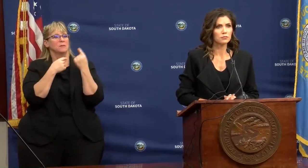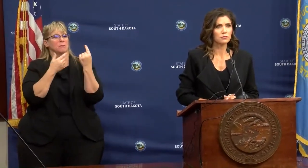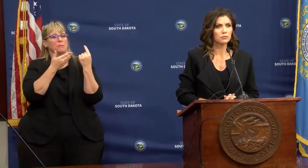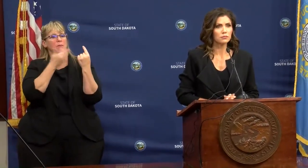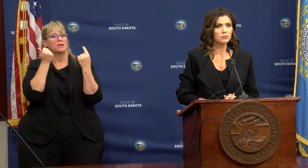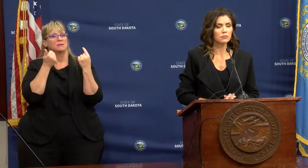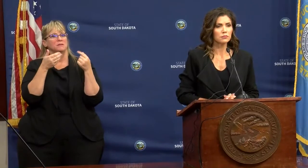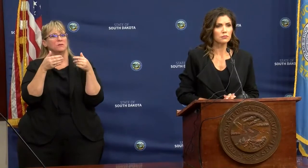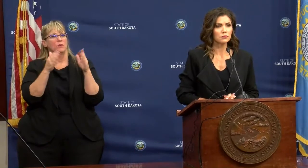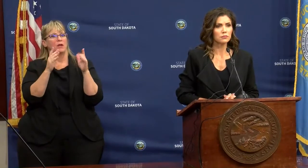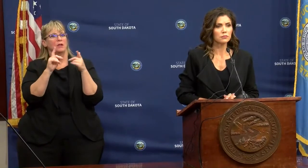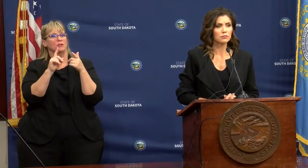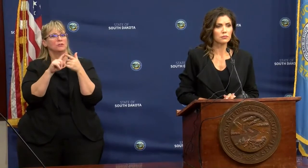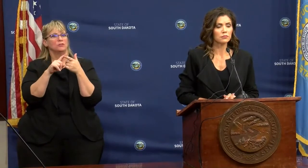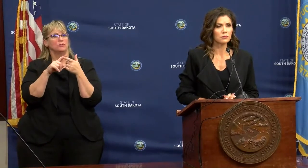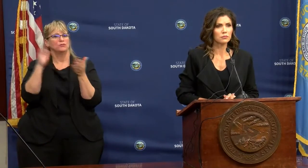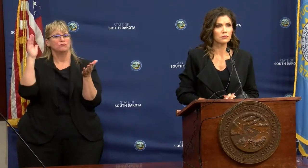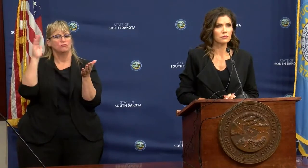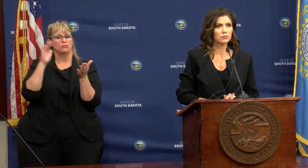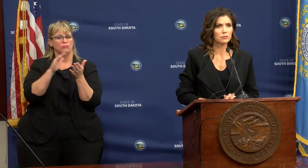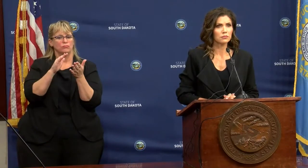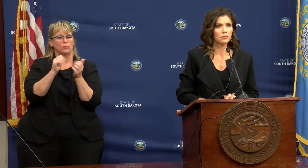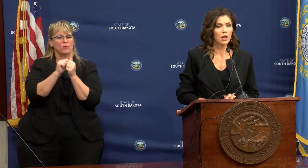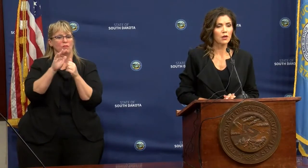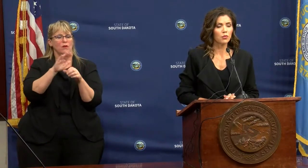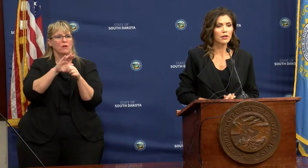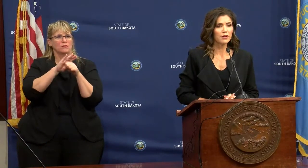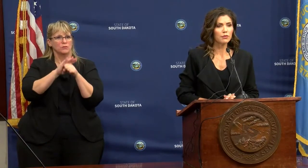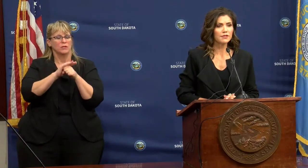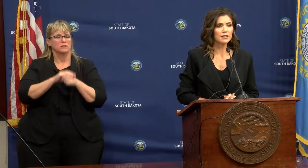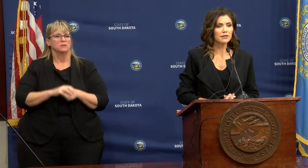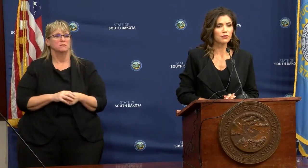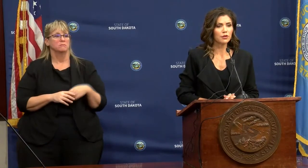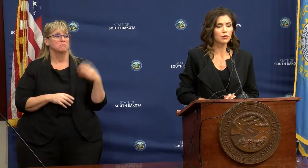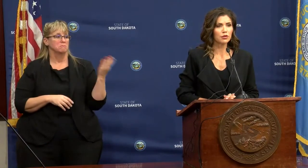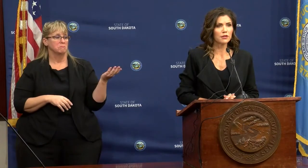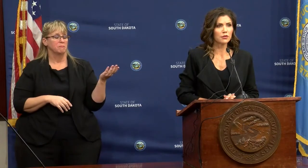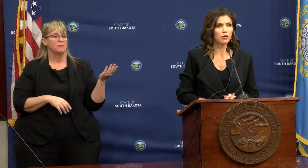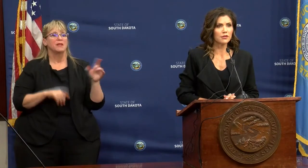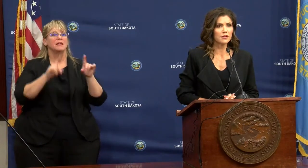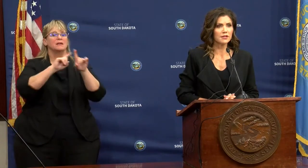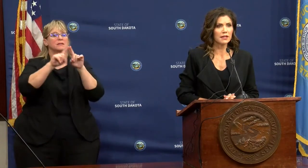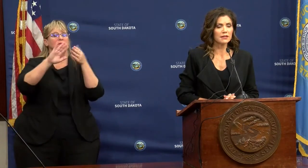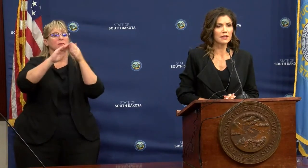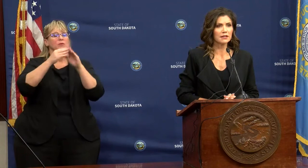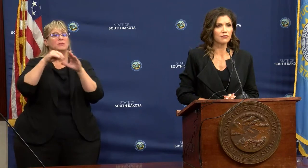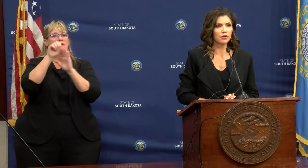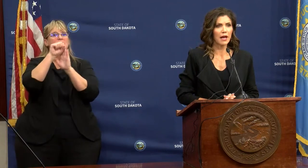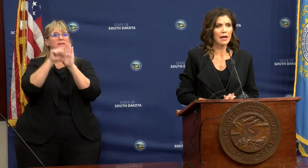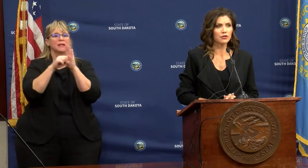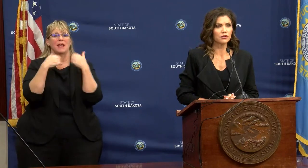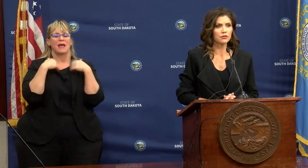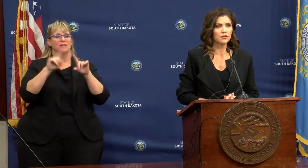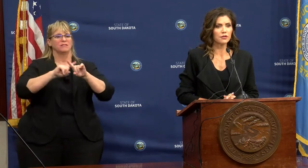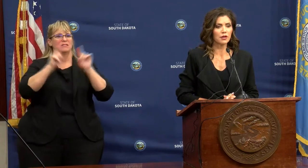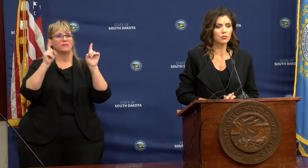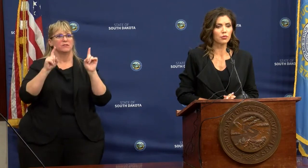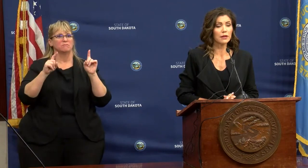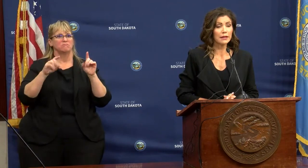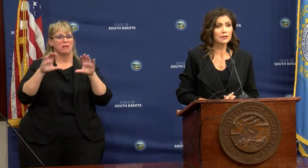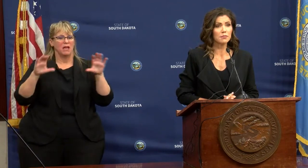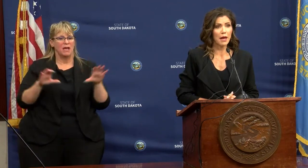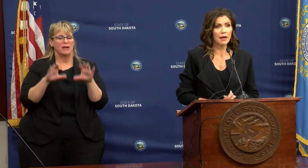ways to ease the burden that's being placed on them? Well, I think we've seen different communities across the state take different actions